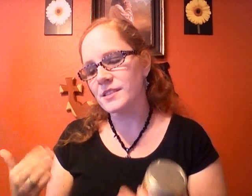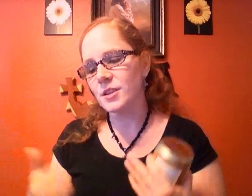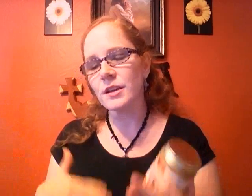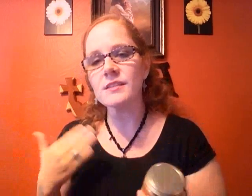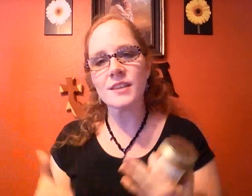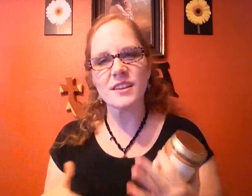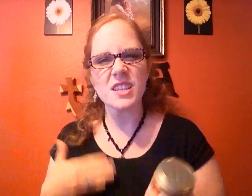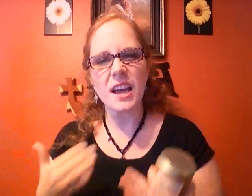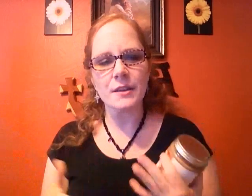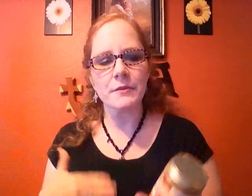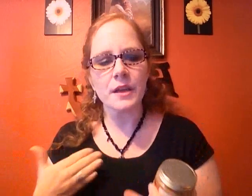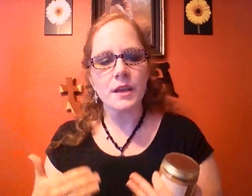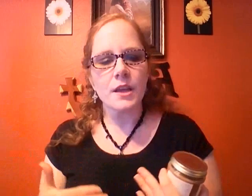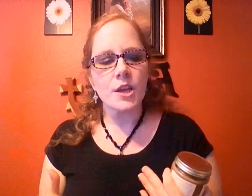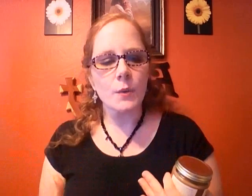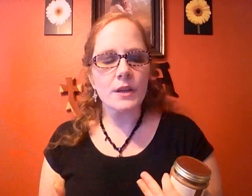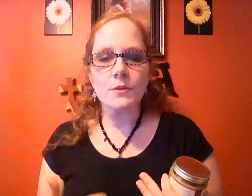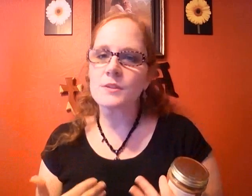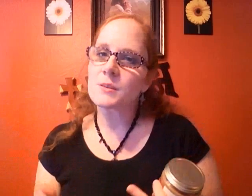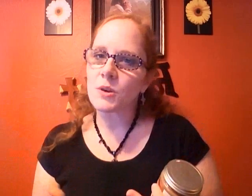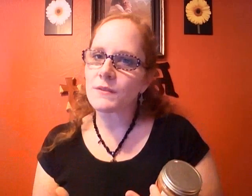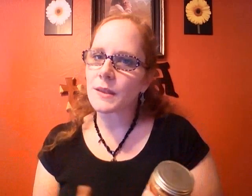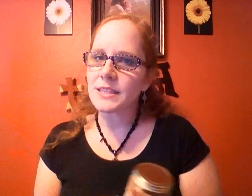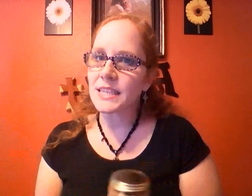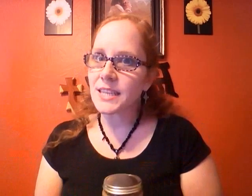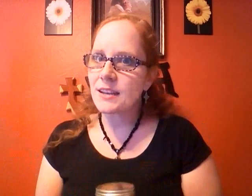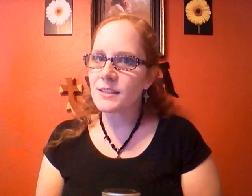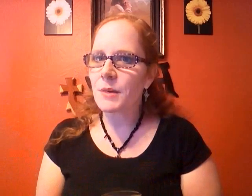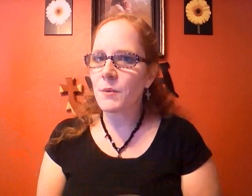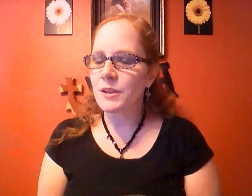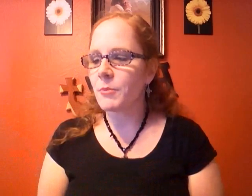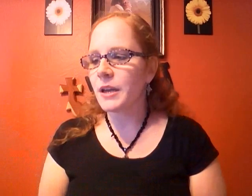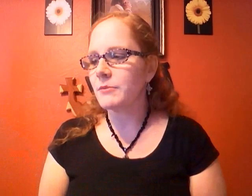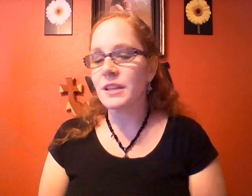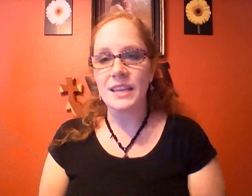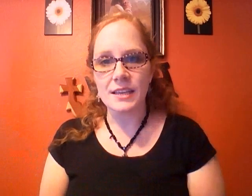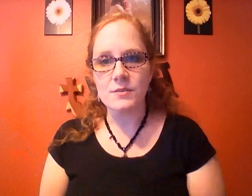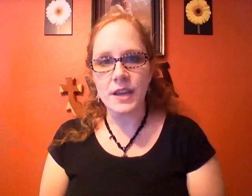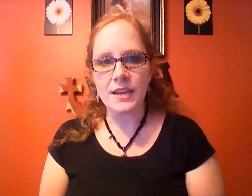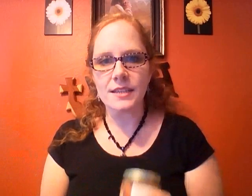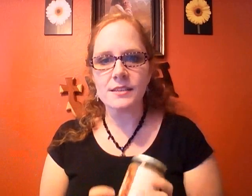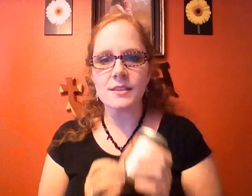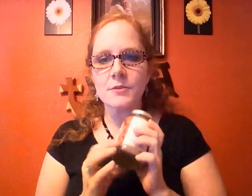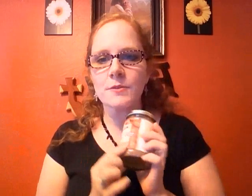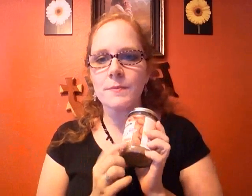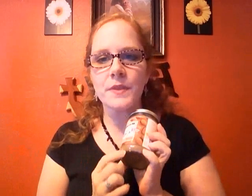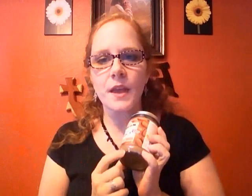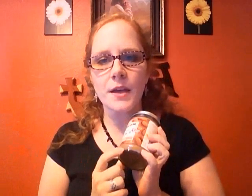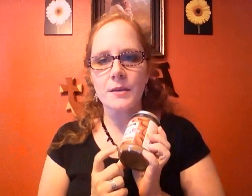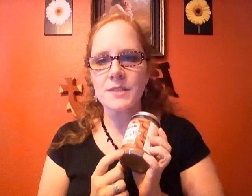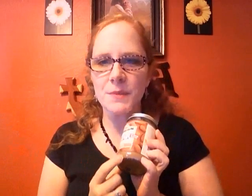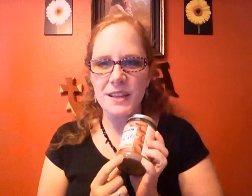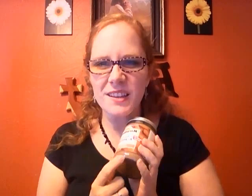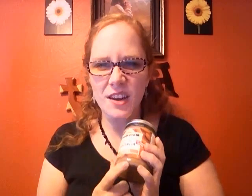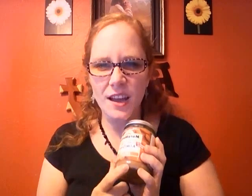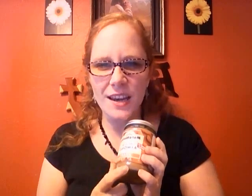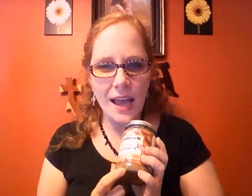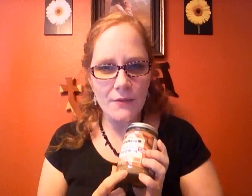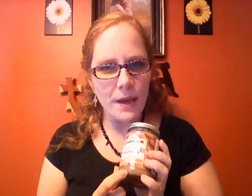so you can start kind of going through some more of the details about what your body really is reacting to typically you're not going to have a